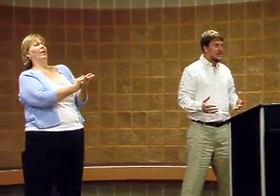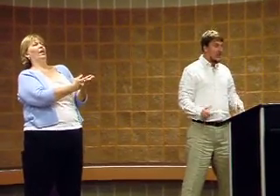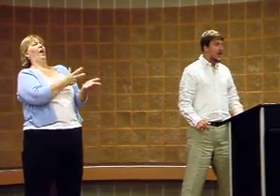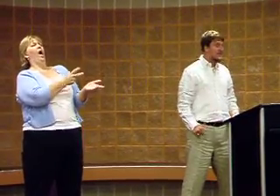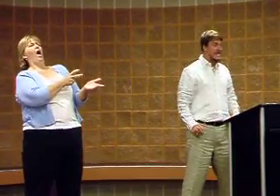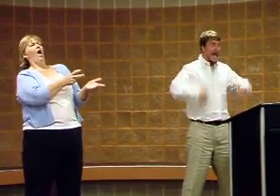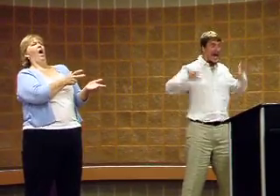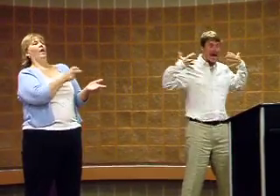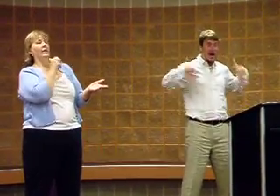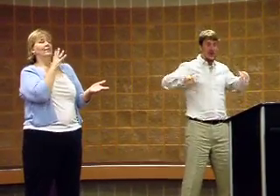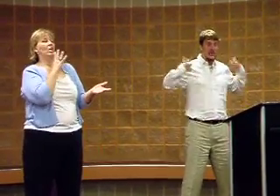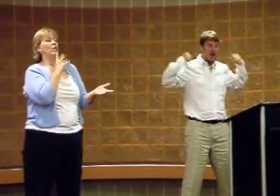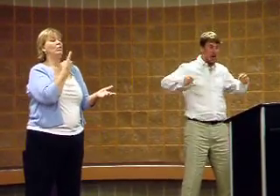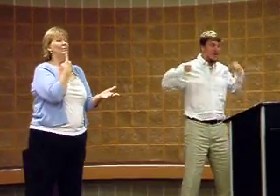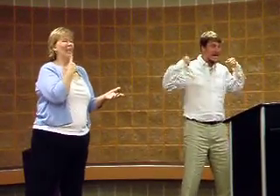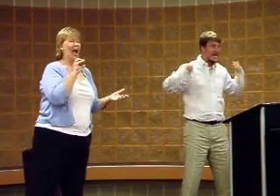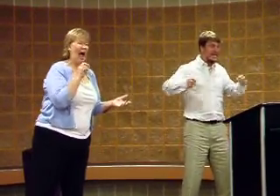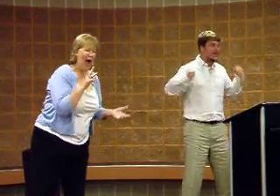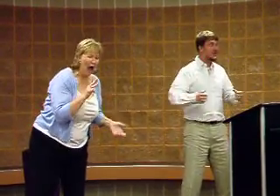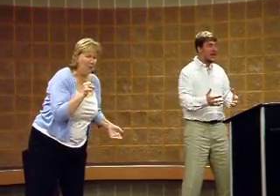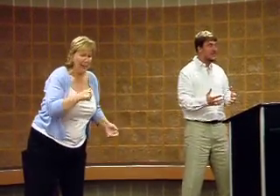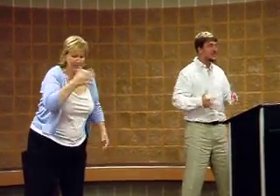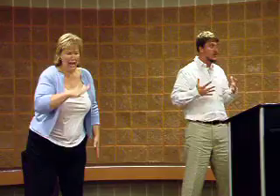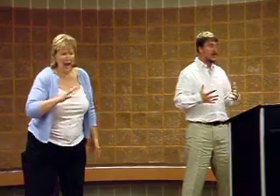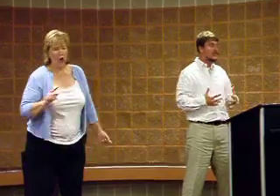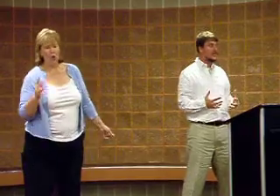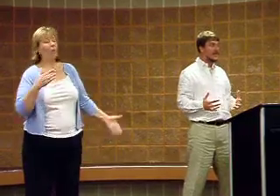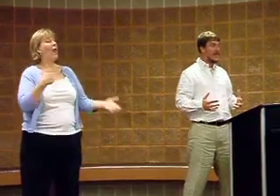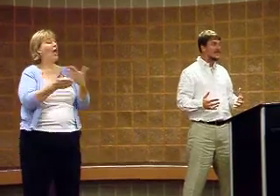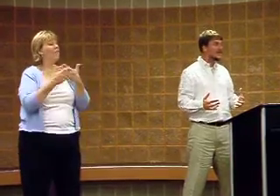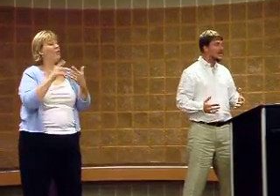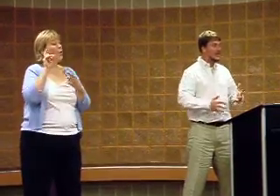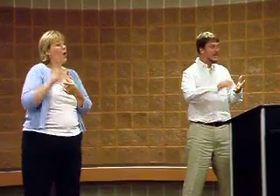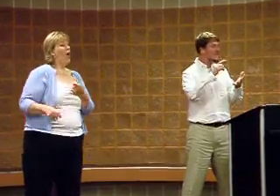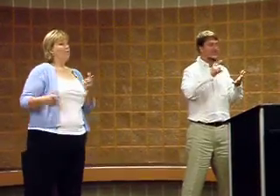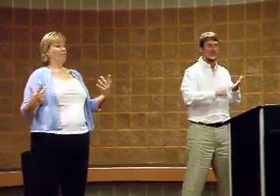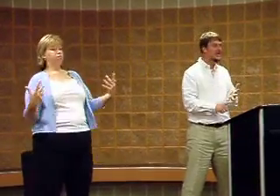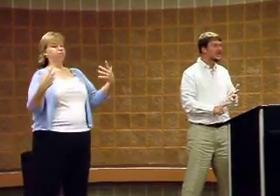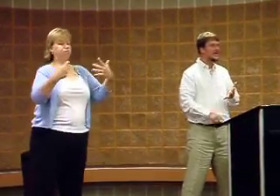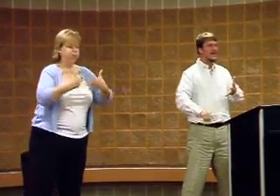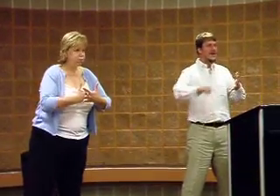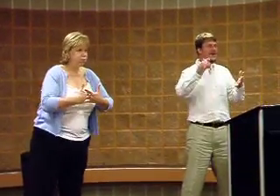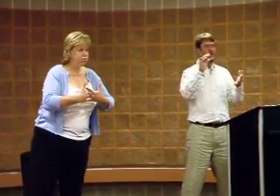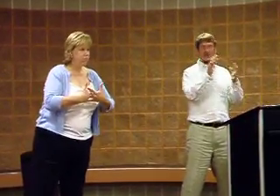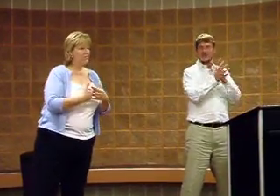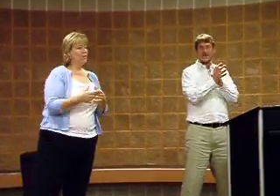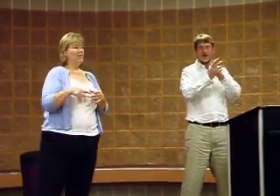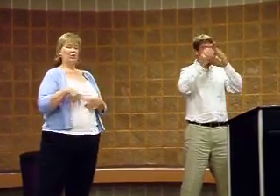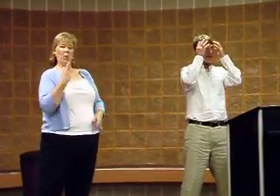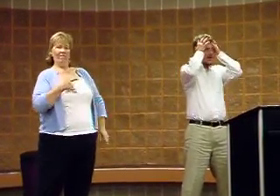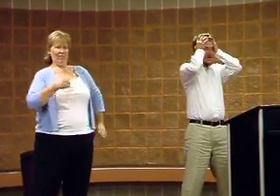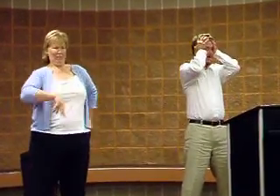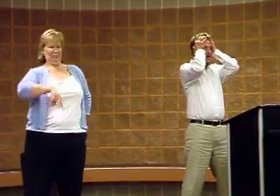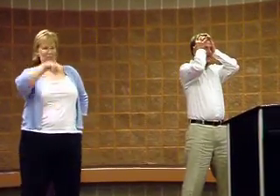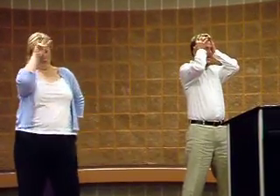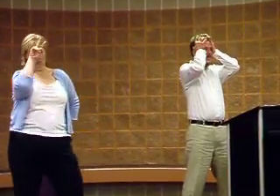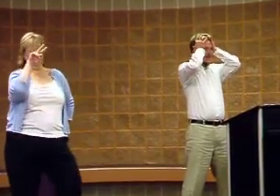you have to say, ouch, oh my, and you have to react. You're going to feel stupid. You're going to feel like, oh my gosh,